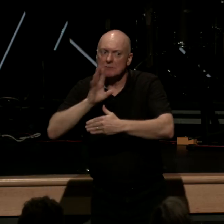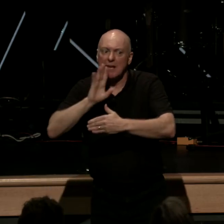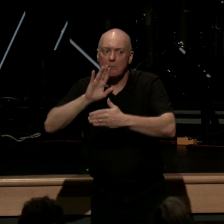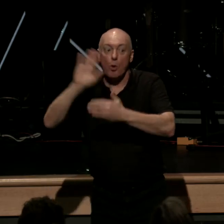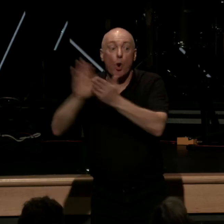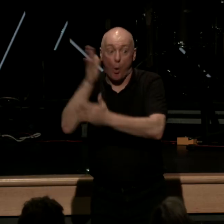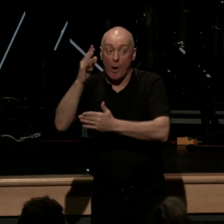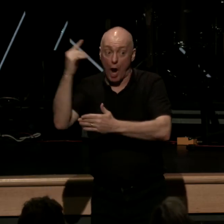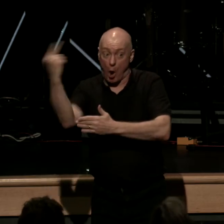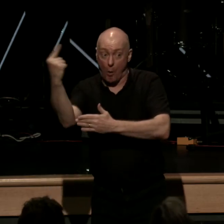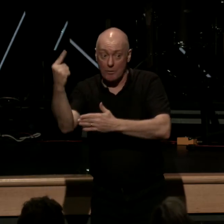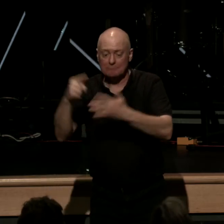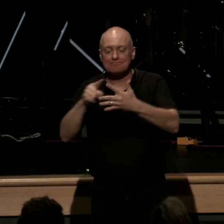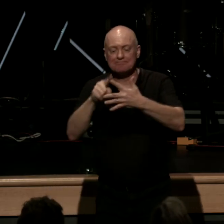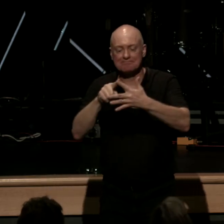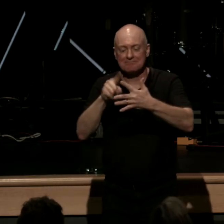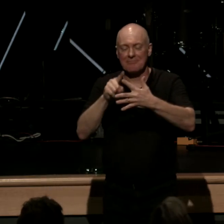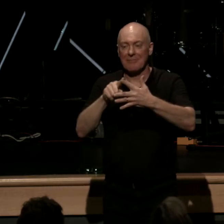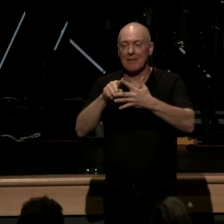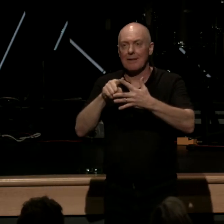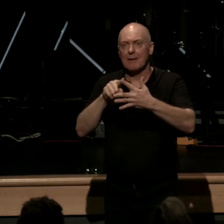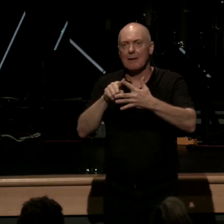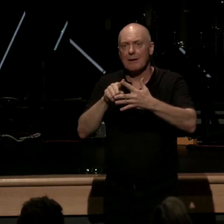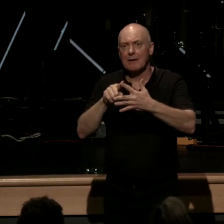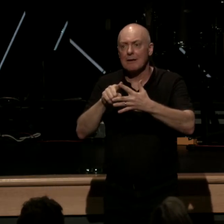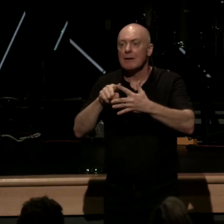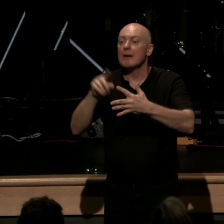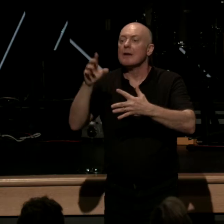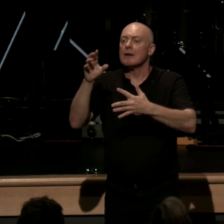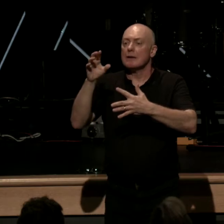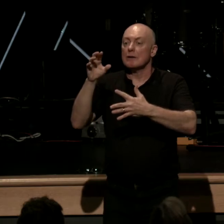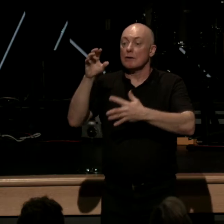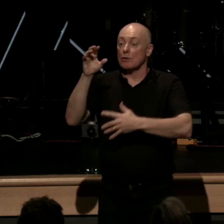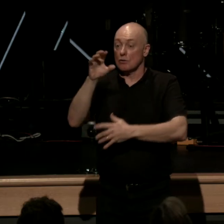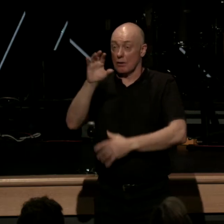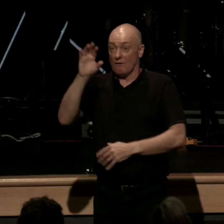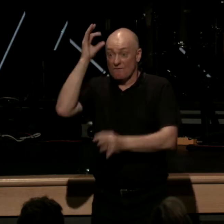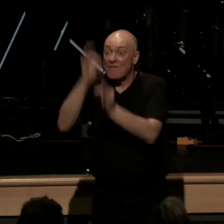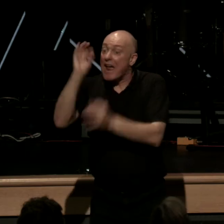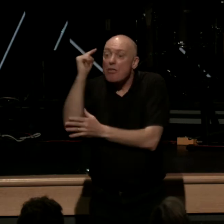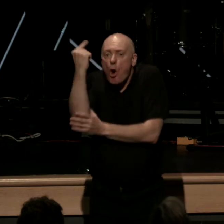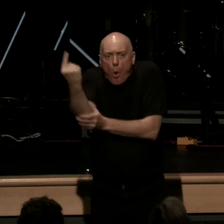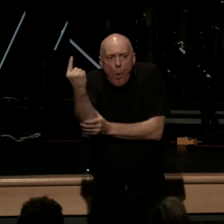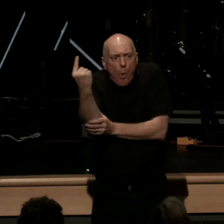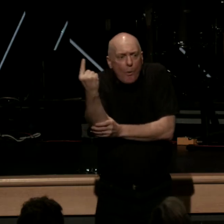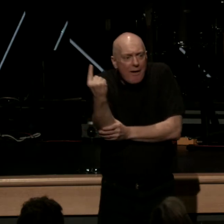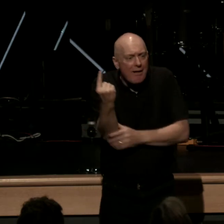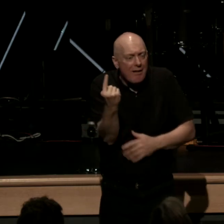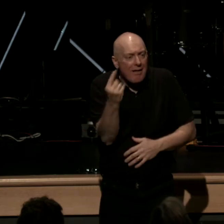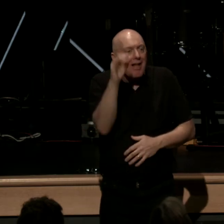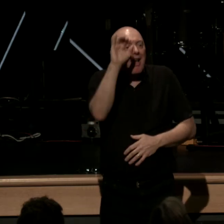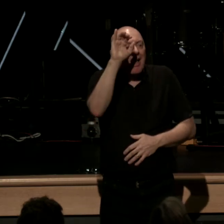sola fide but see sola fide is that which unlocks